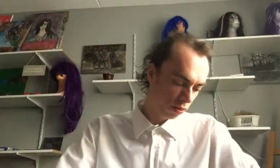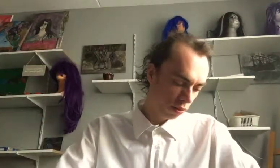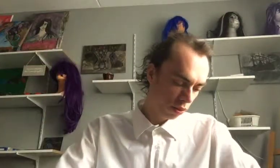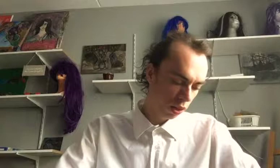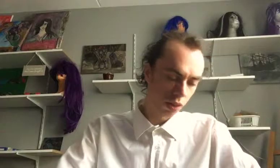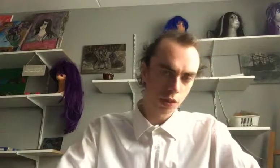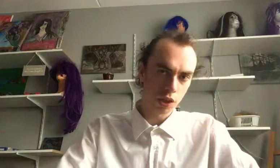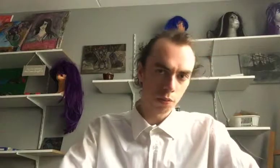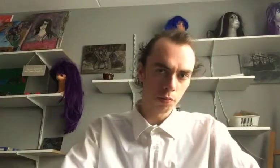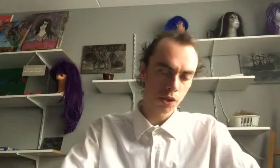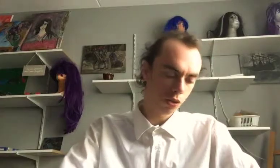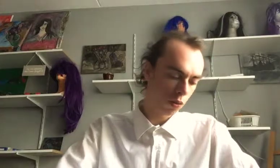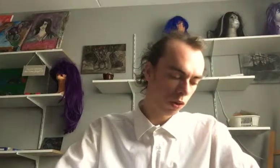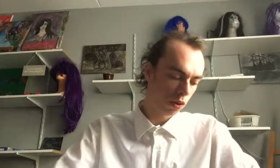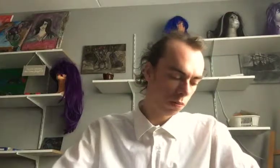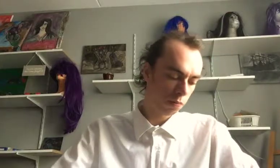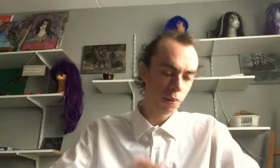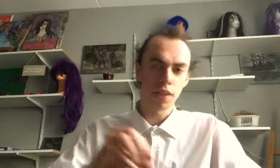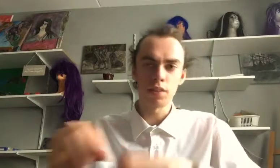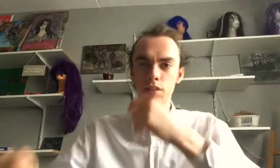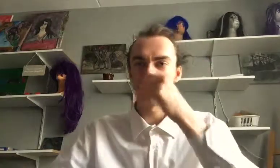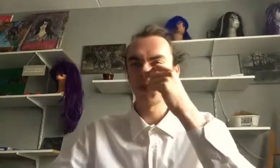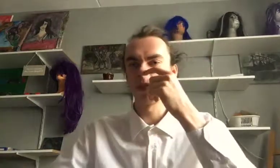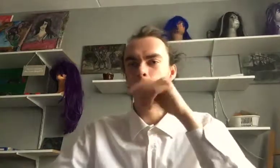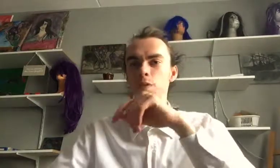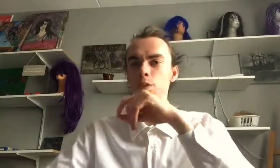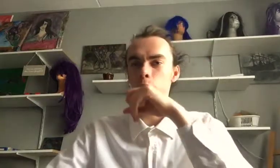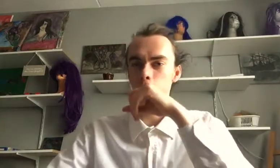If it comes to, um, plant, food.